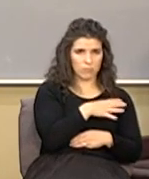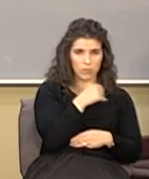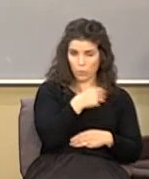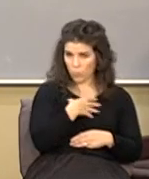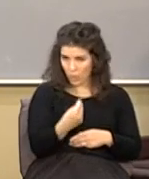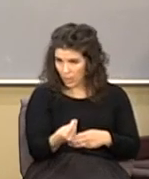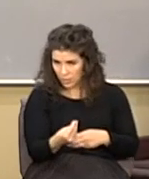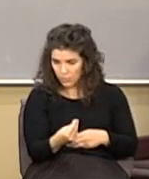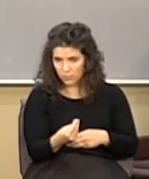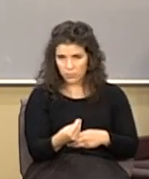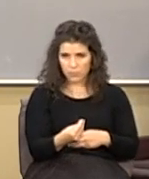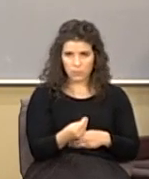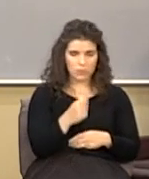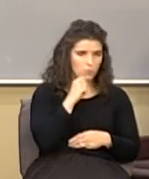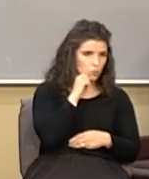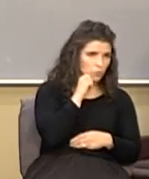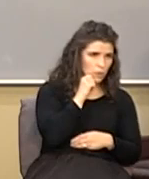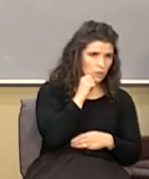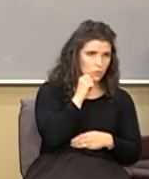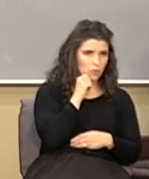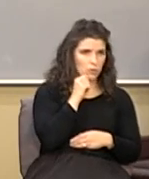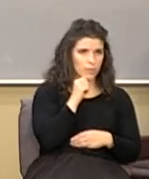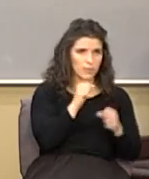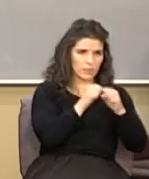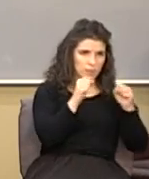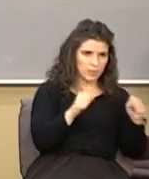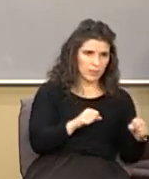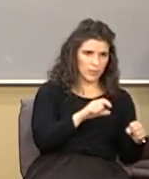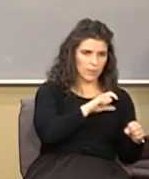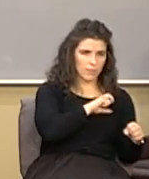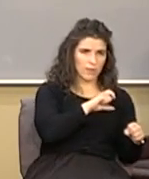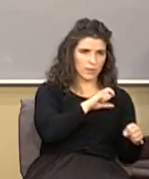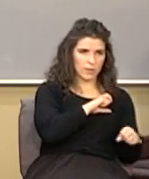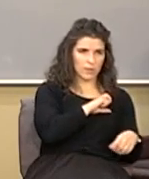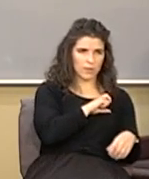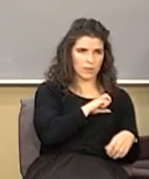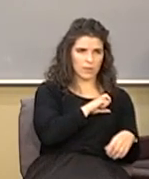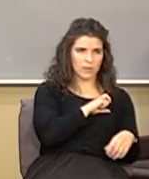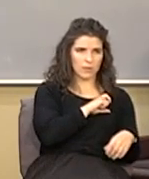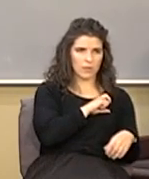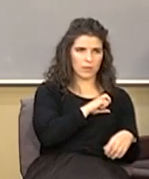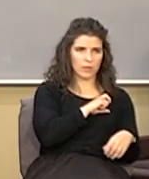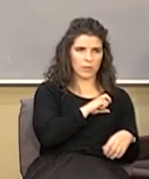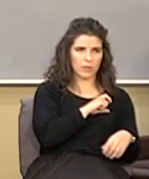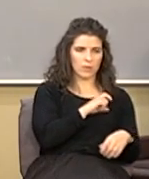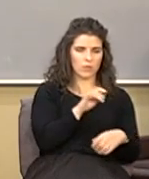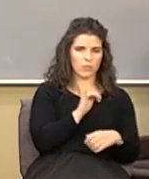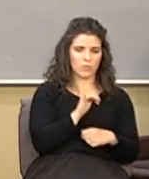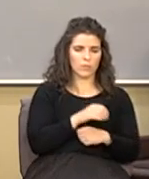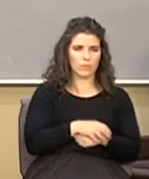so it's not just it's the racial stuff but it's also the systemic police policing of it